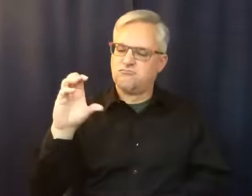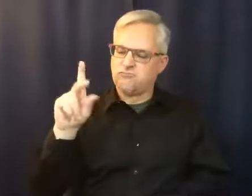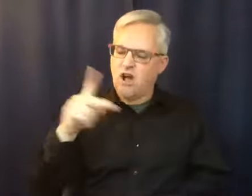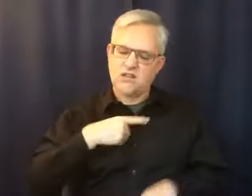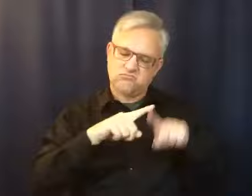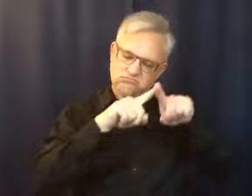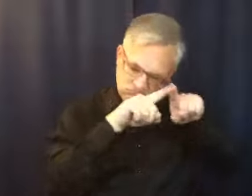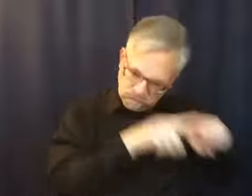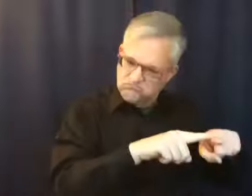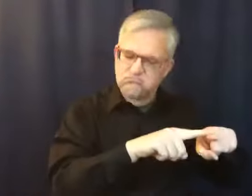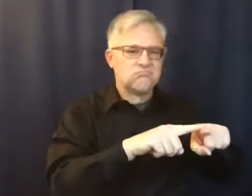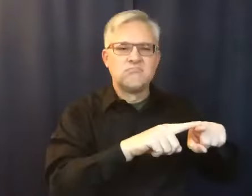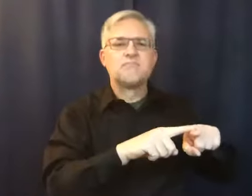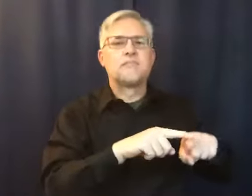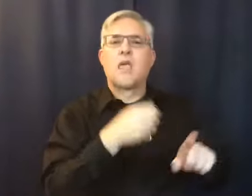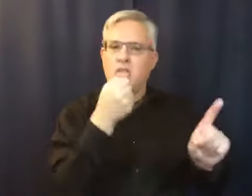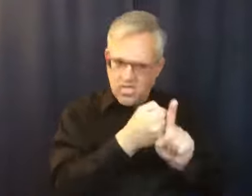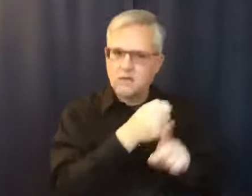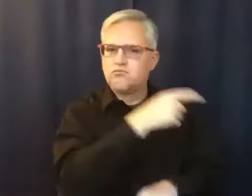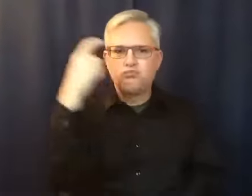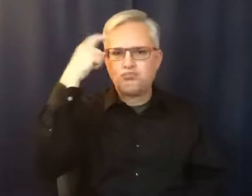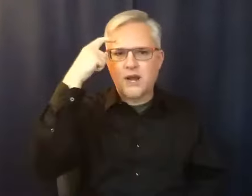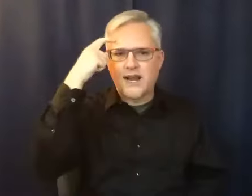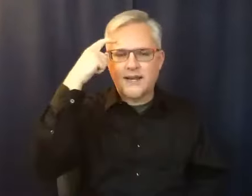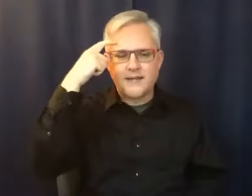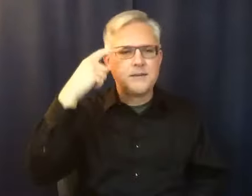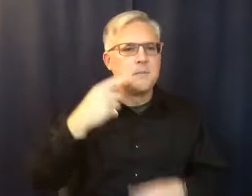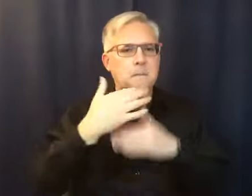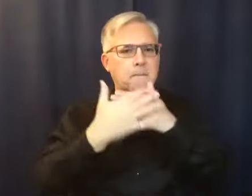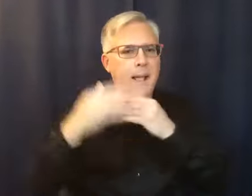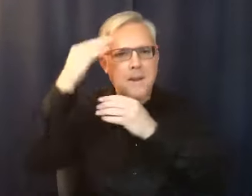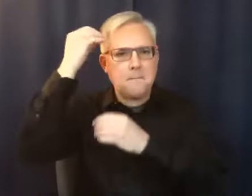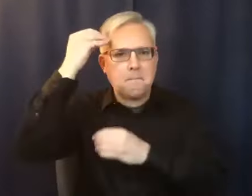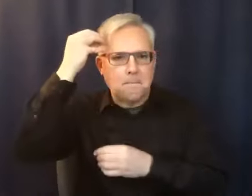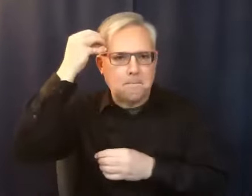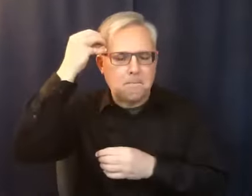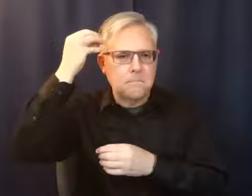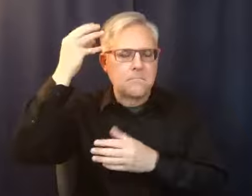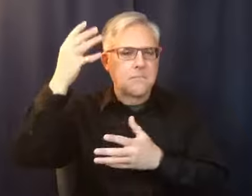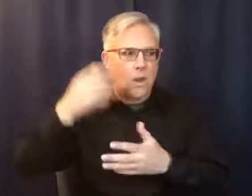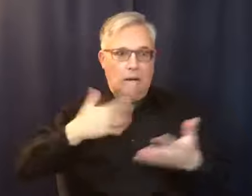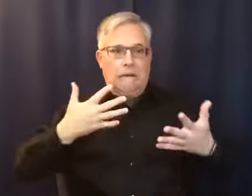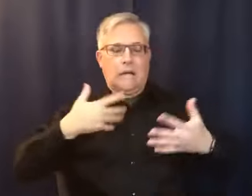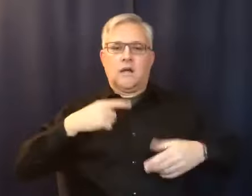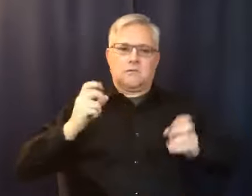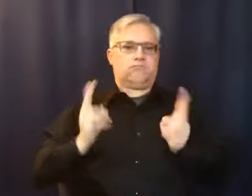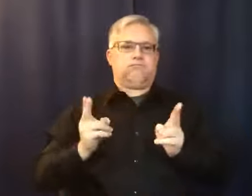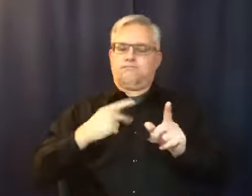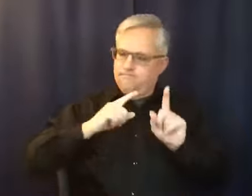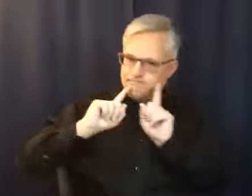And I had to rush to, to Clinton, Maryland, where she was living. She was working as a vice president